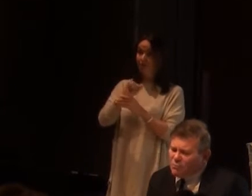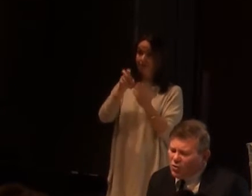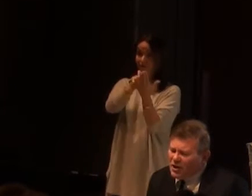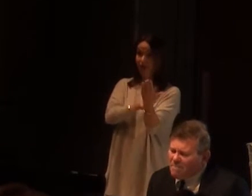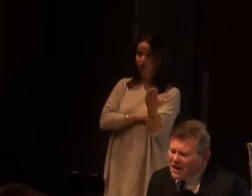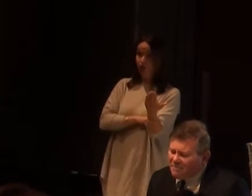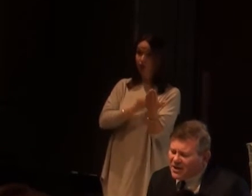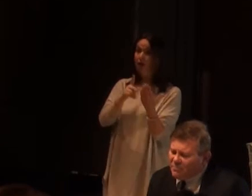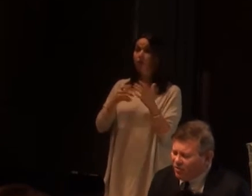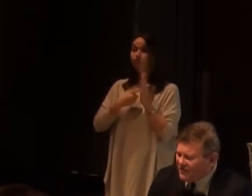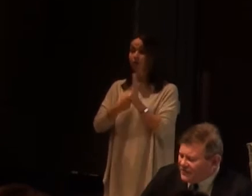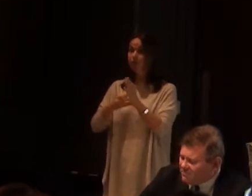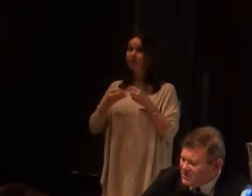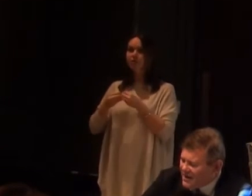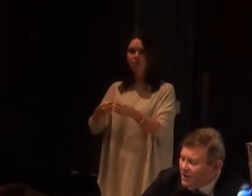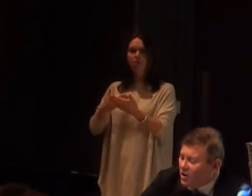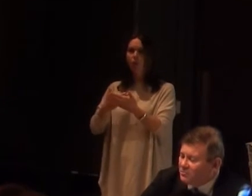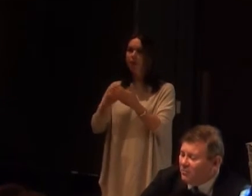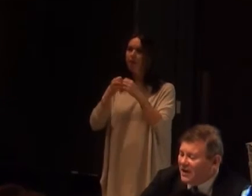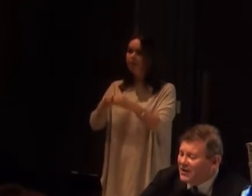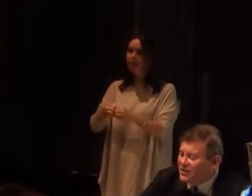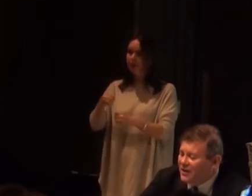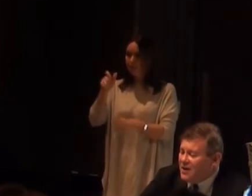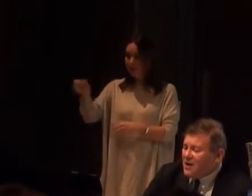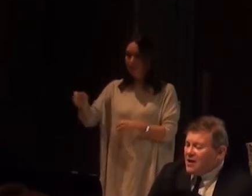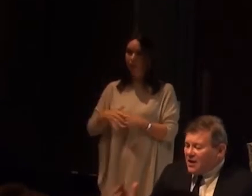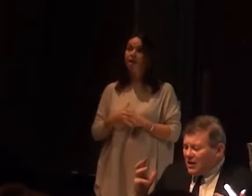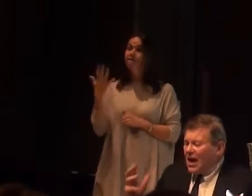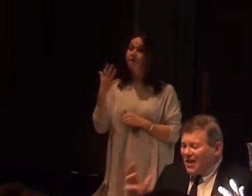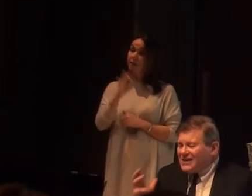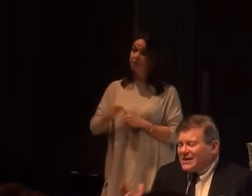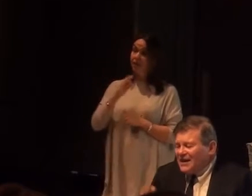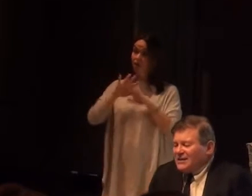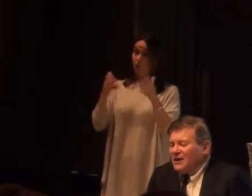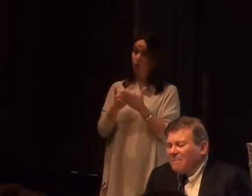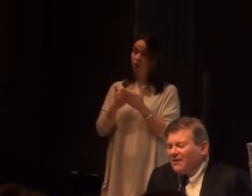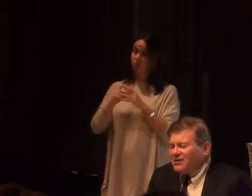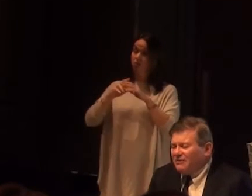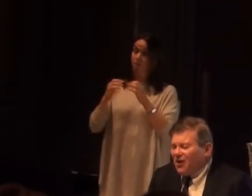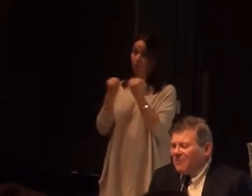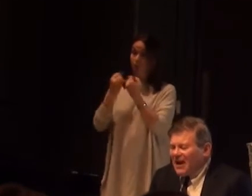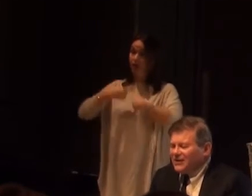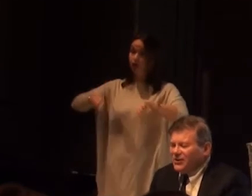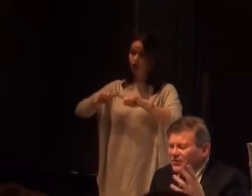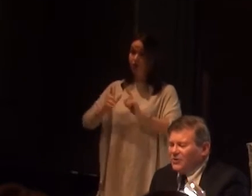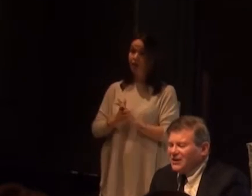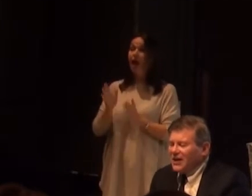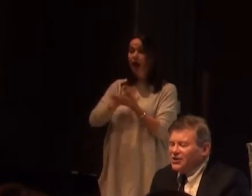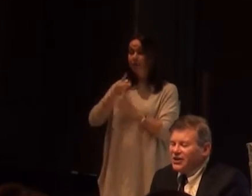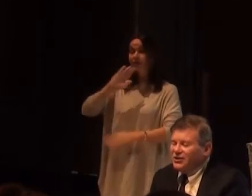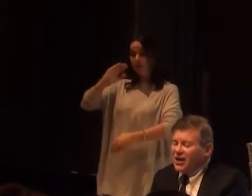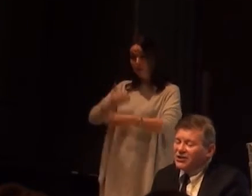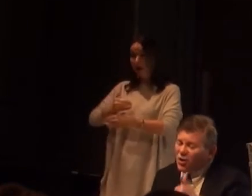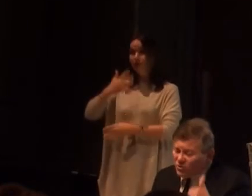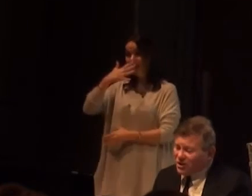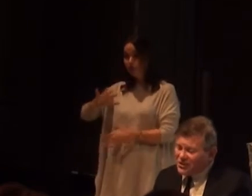represents more than a billion people, or 15% of the world's population. And that says that barriers of environment attitude and organisation